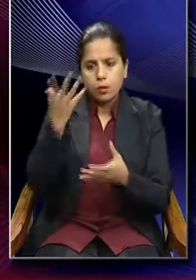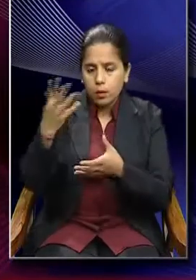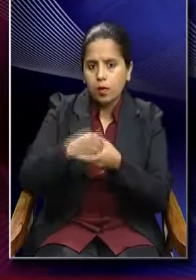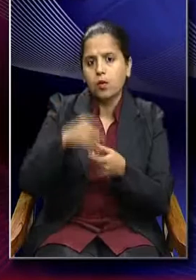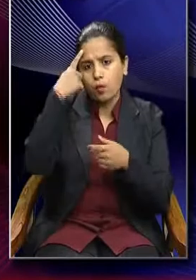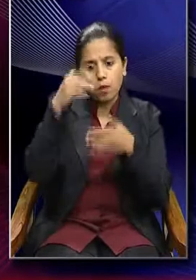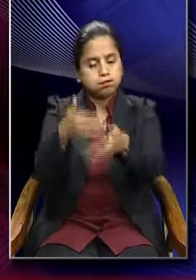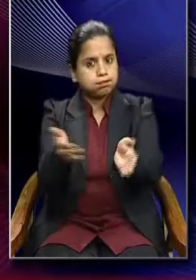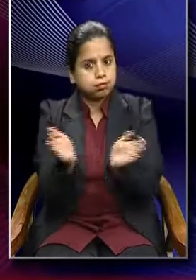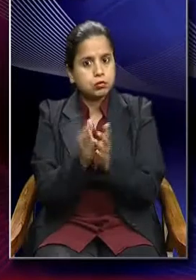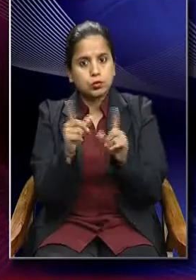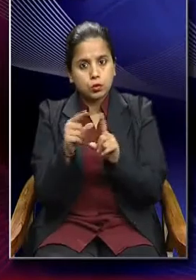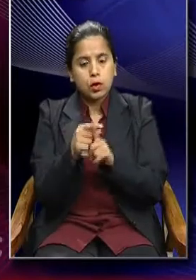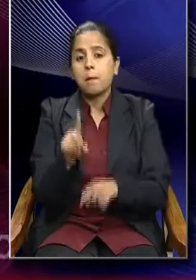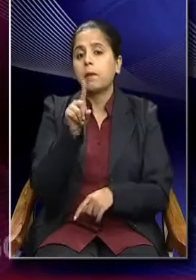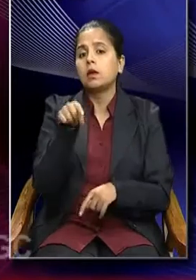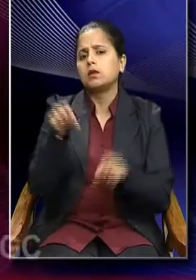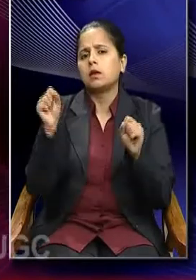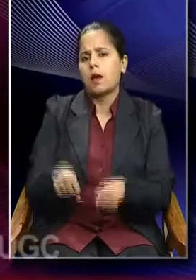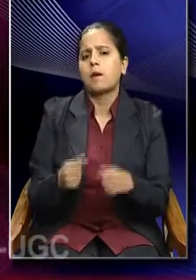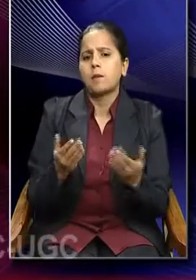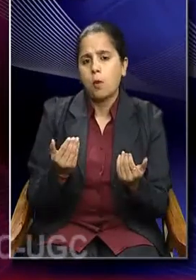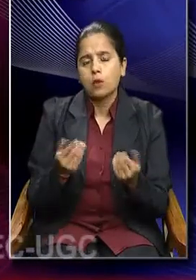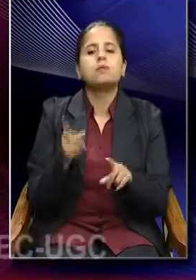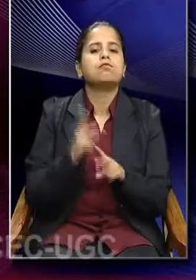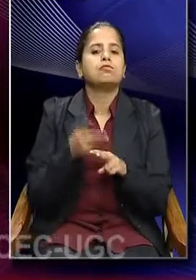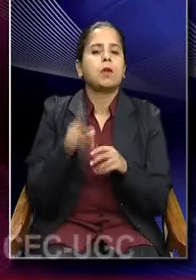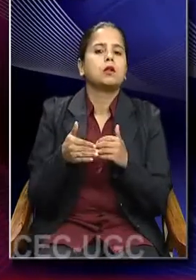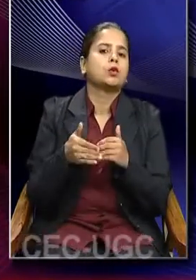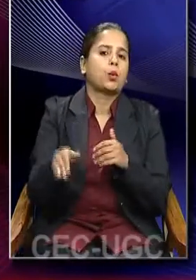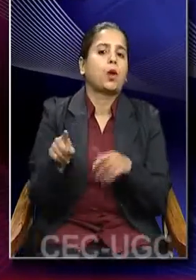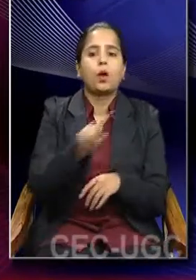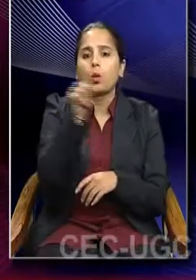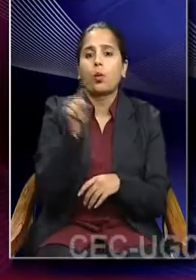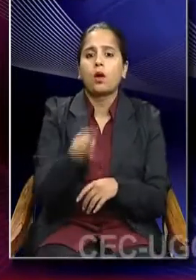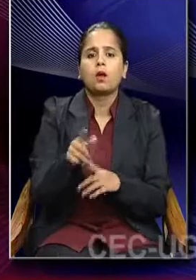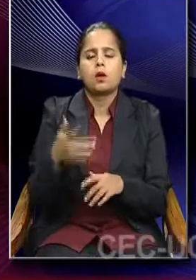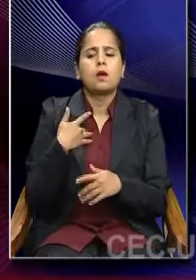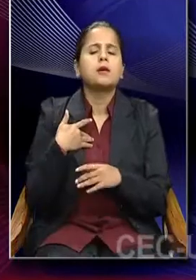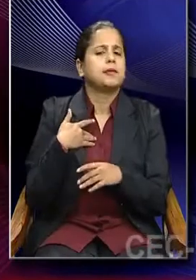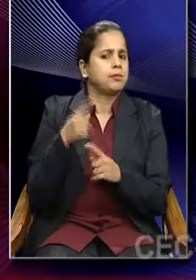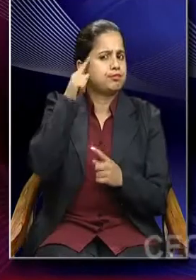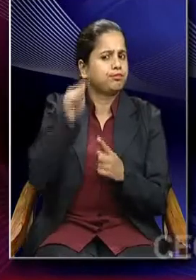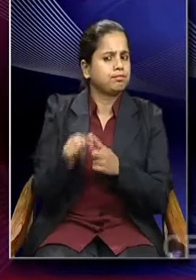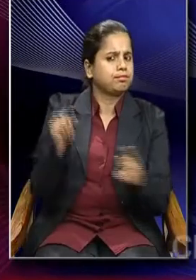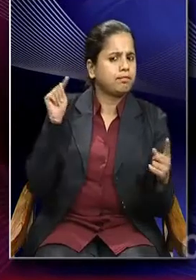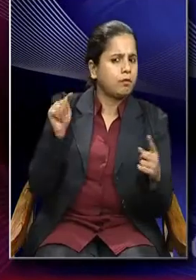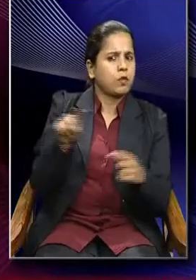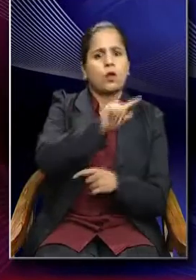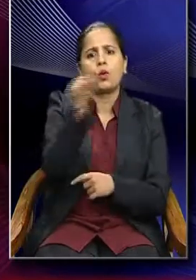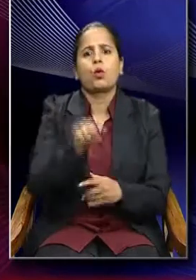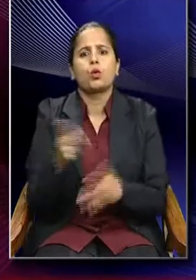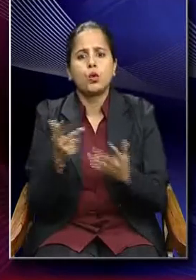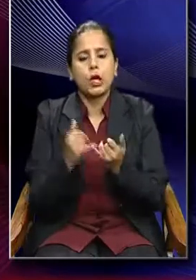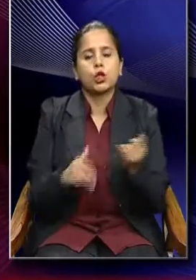collectivity, but it could instill the question of resent, the question of questioning the